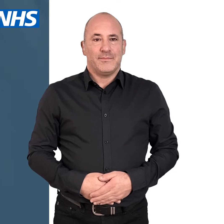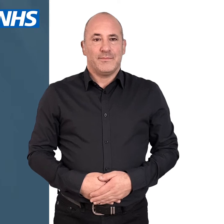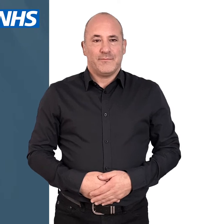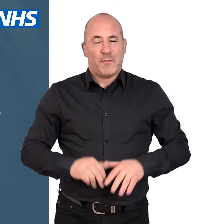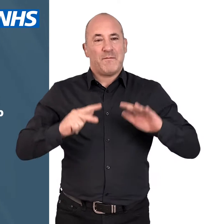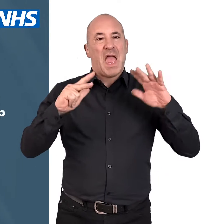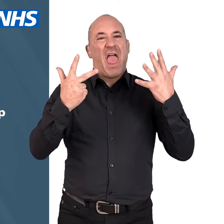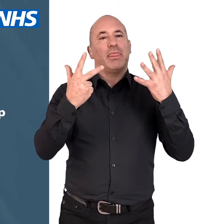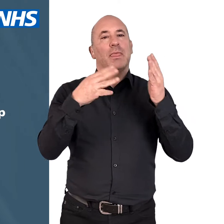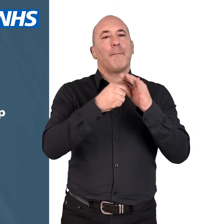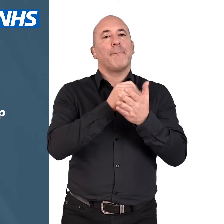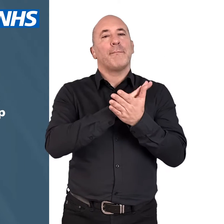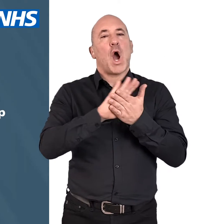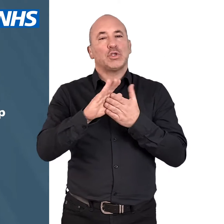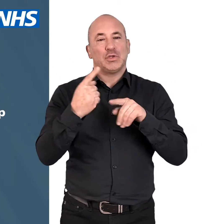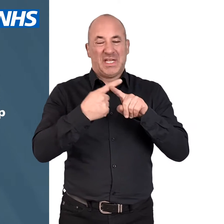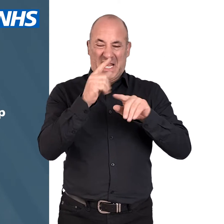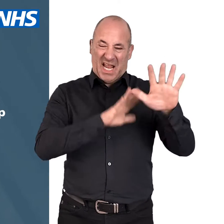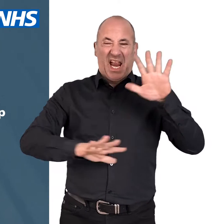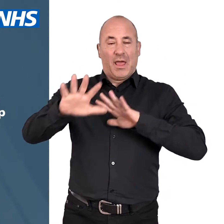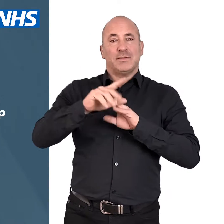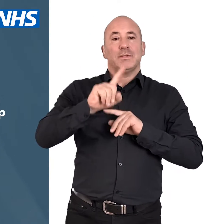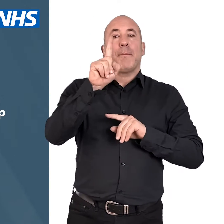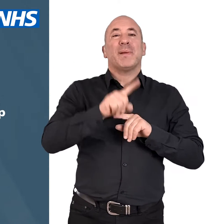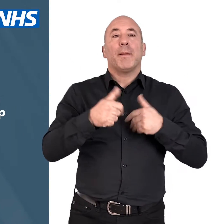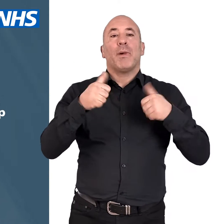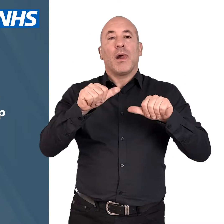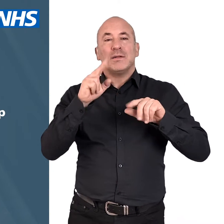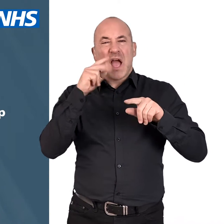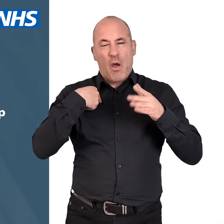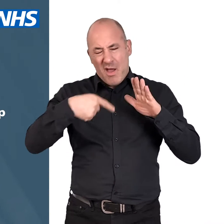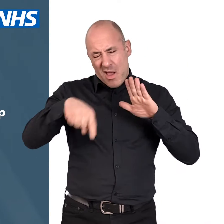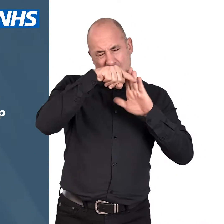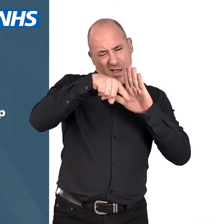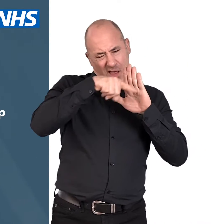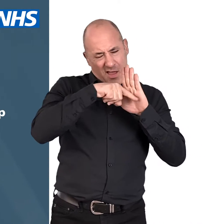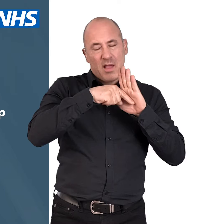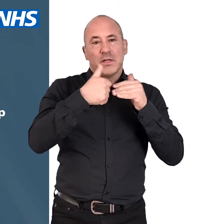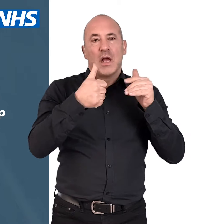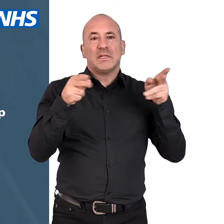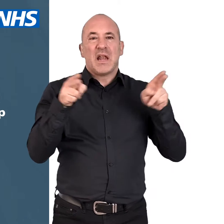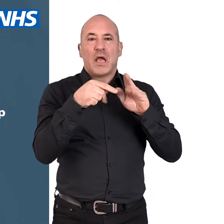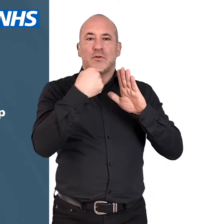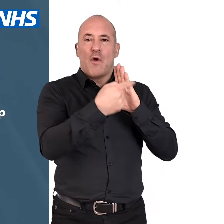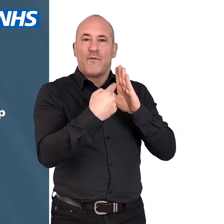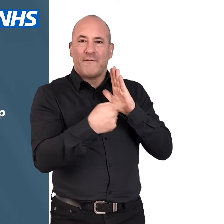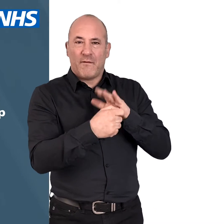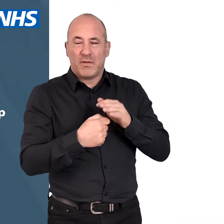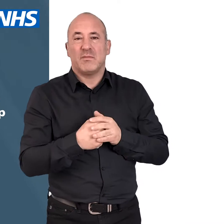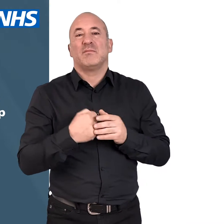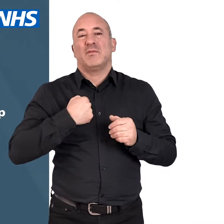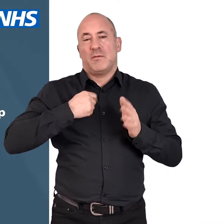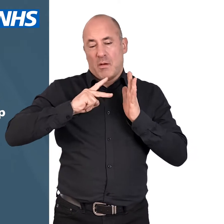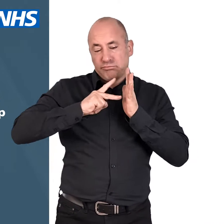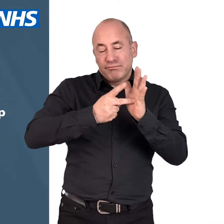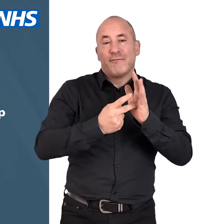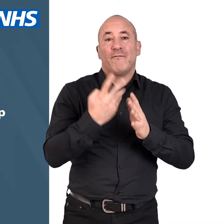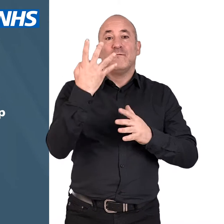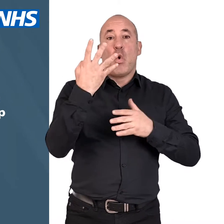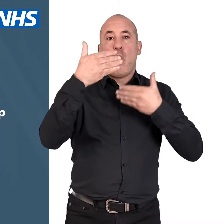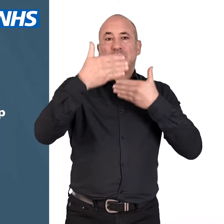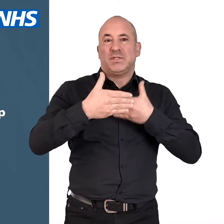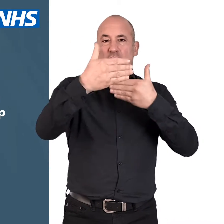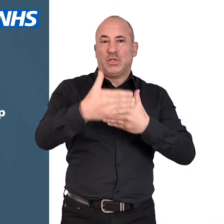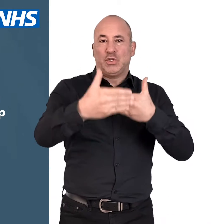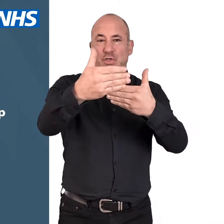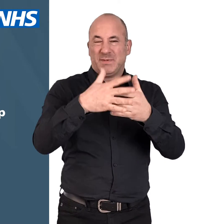From the 8th of March, people in England will see restrictions start to lift and our four-step roadmap will offer a